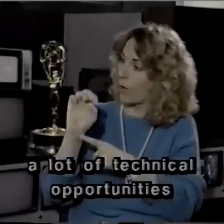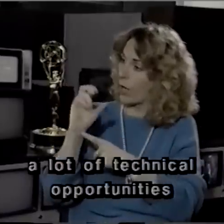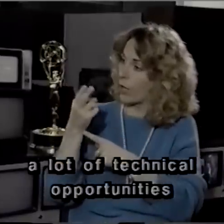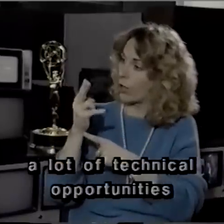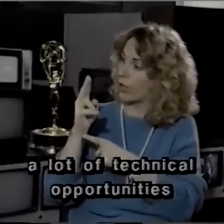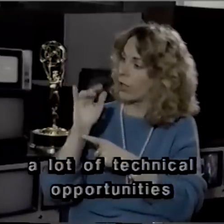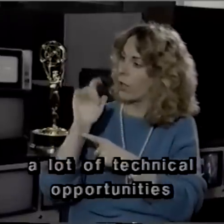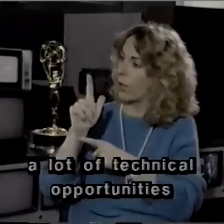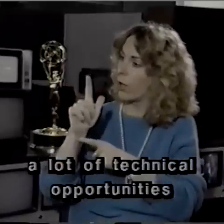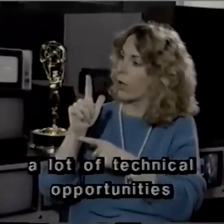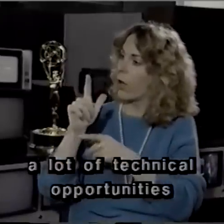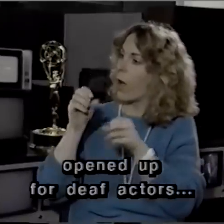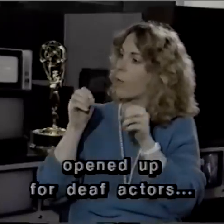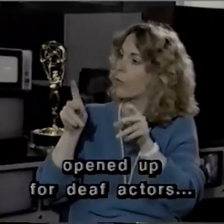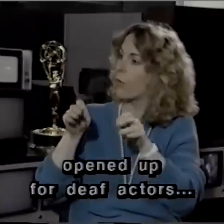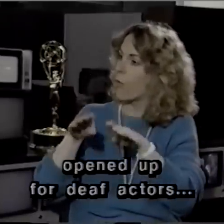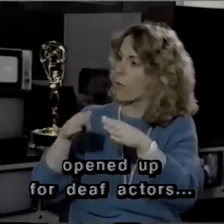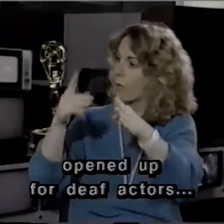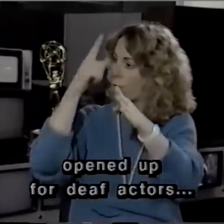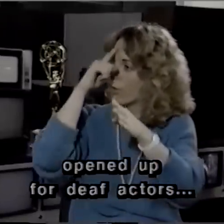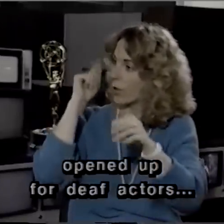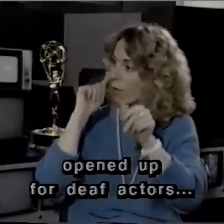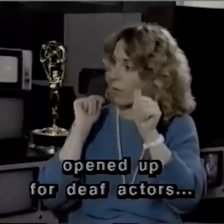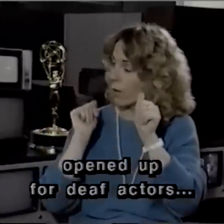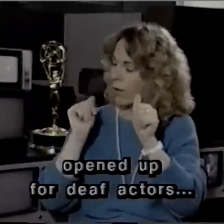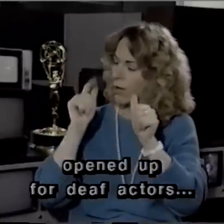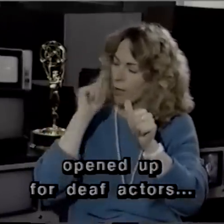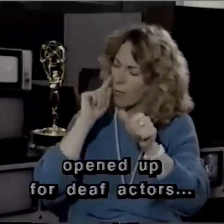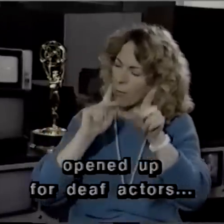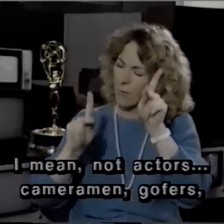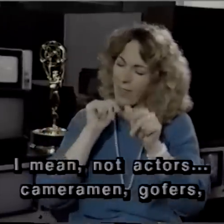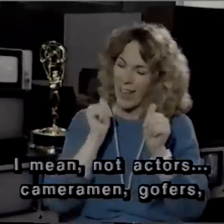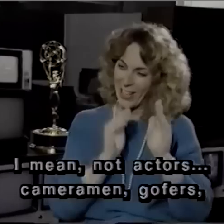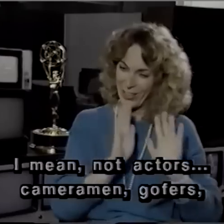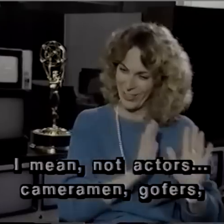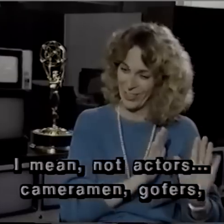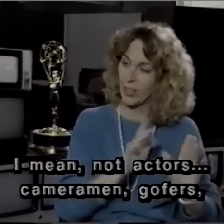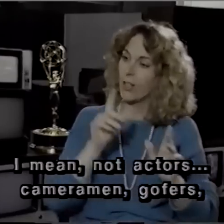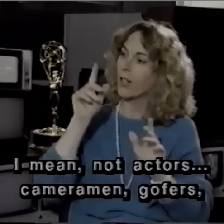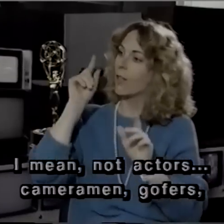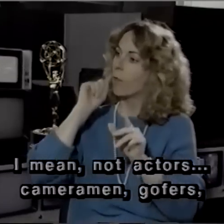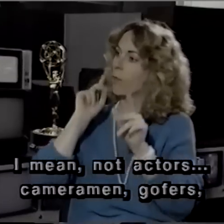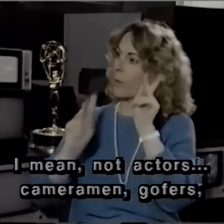technical opportunities opened up for deaf actors. I mean, people, not actors.